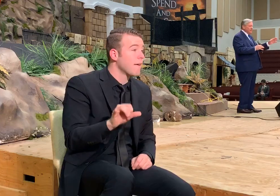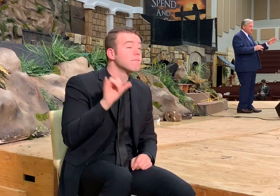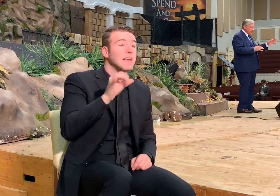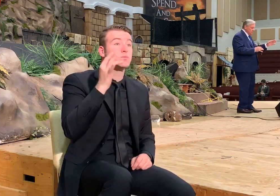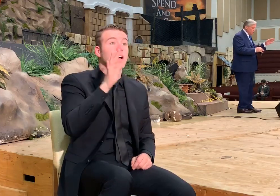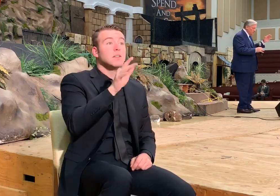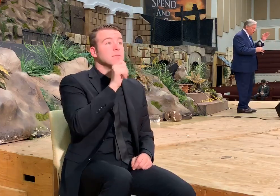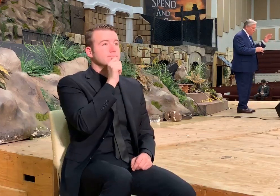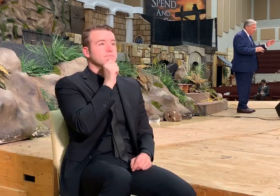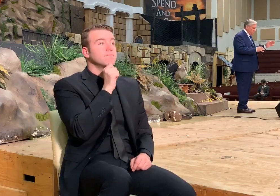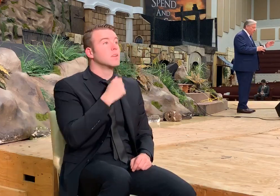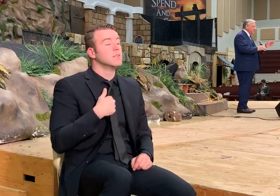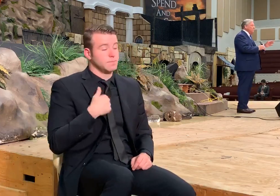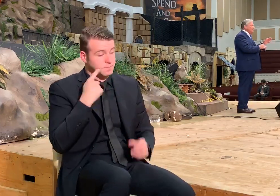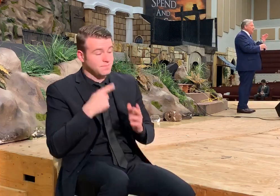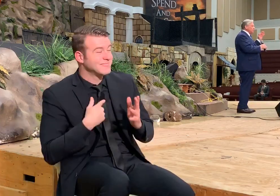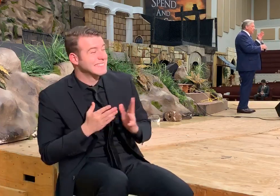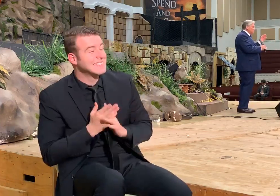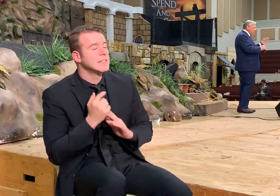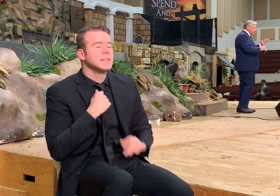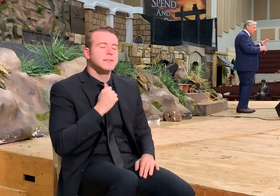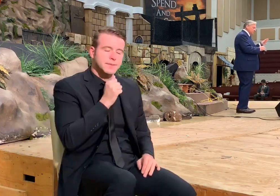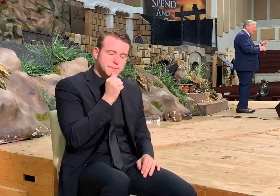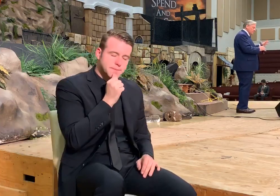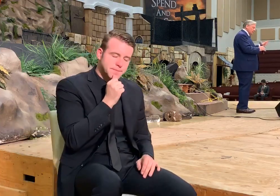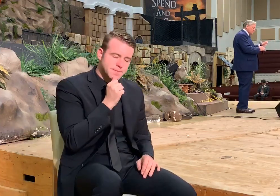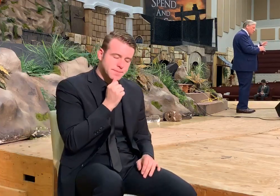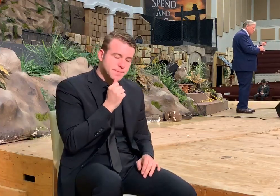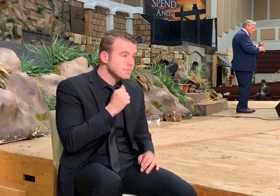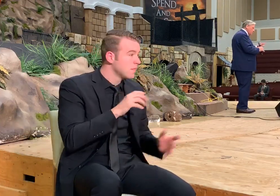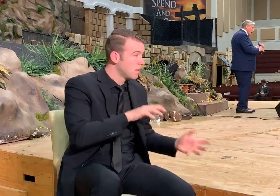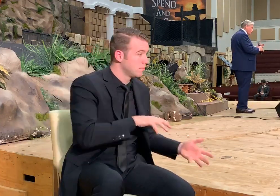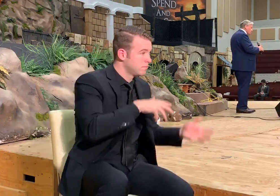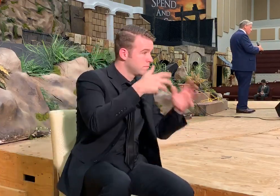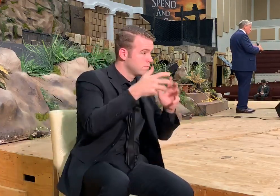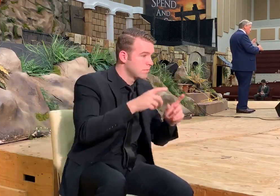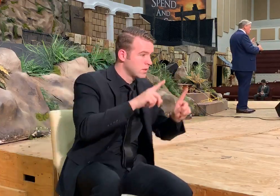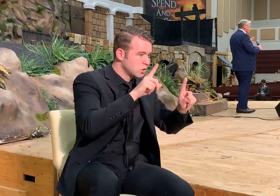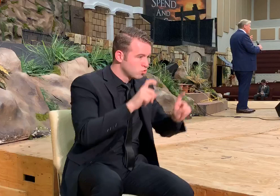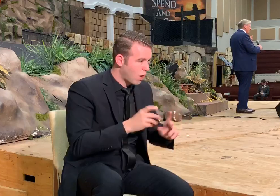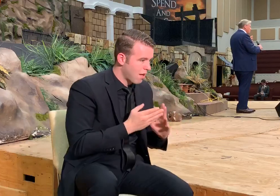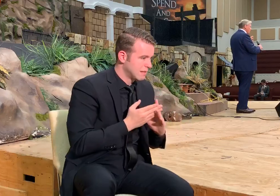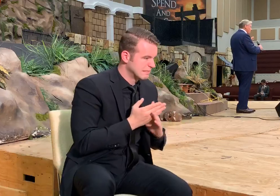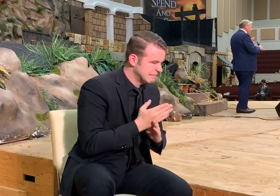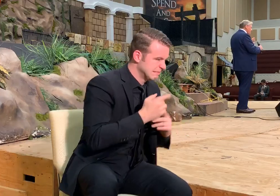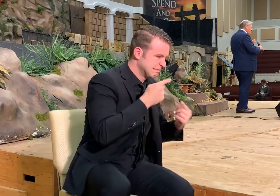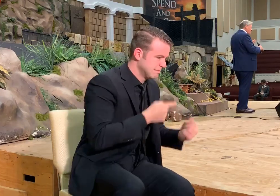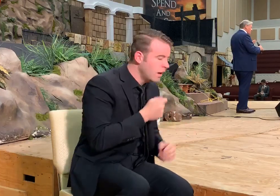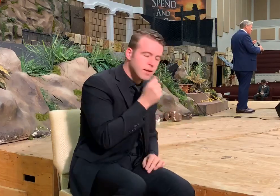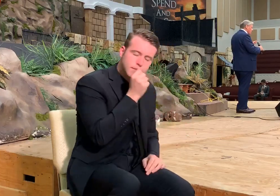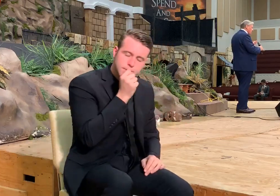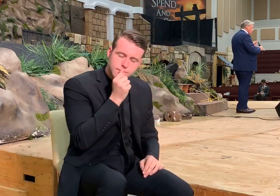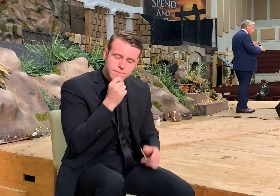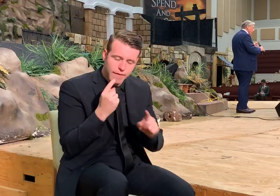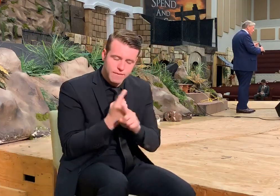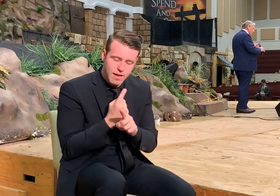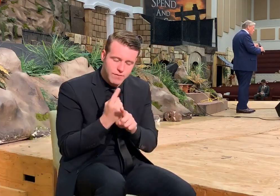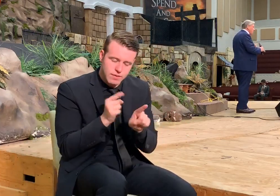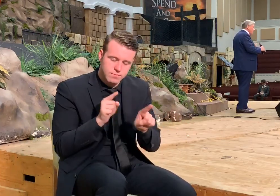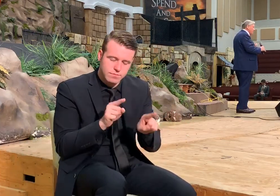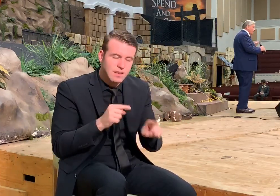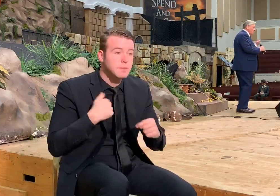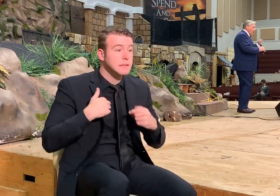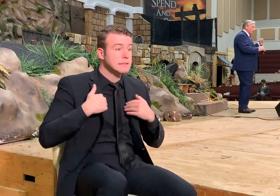That's why you're patient when you're going through it. That's why you're patient when things or when trials are on you. That's why you're faithful when you're